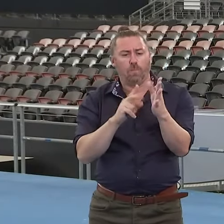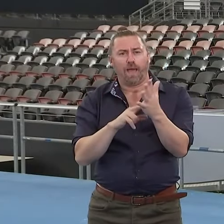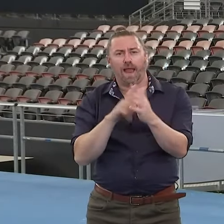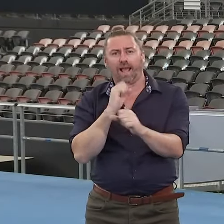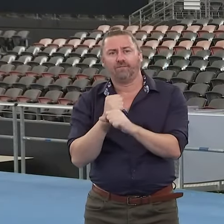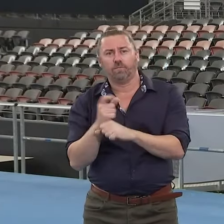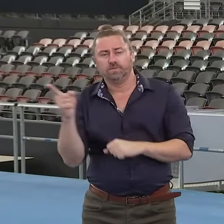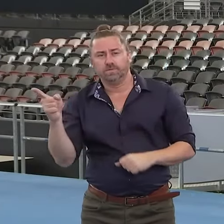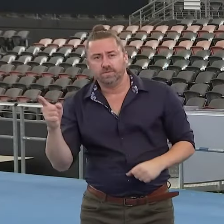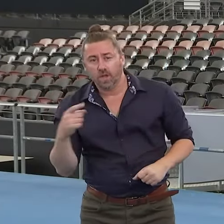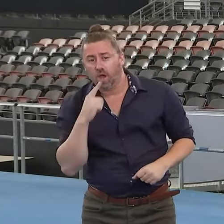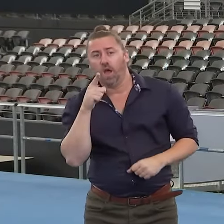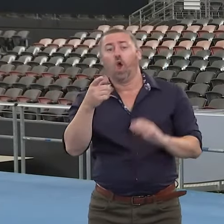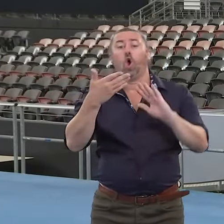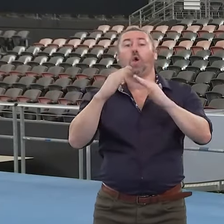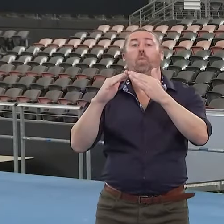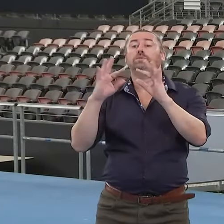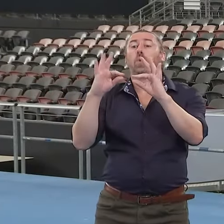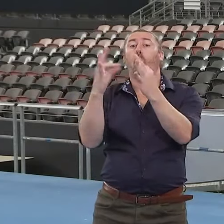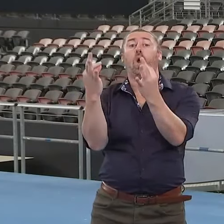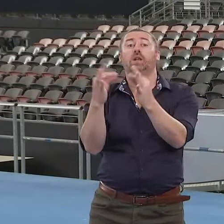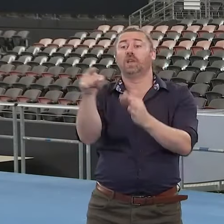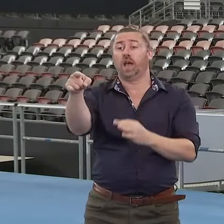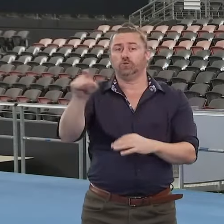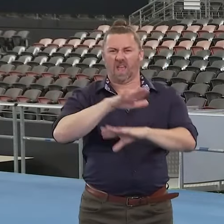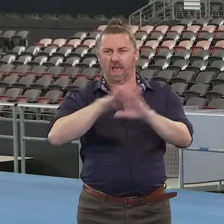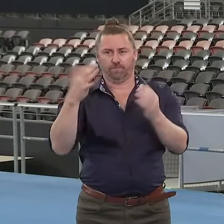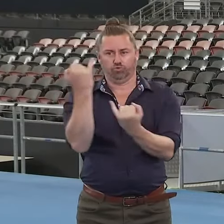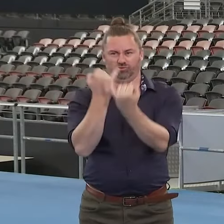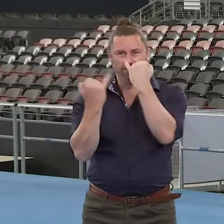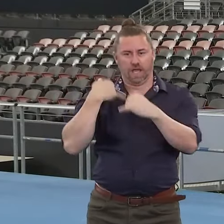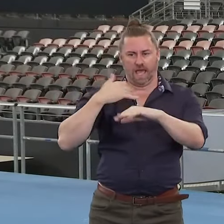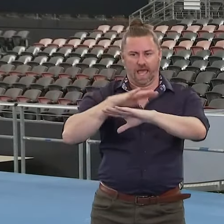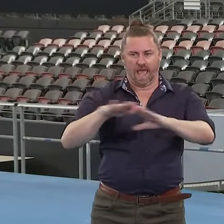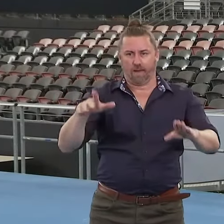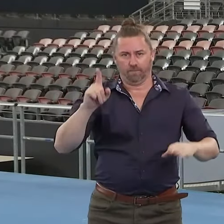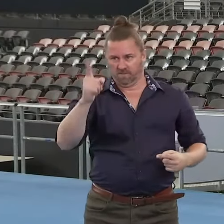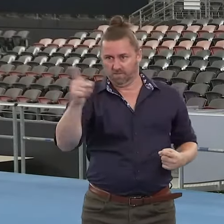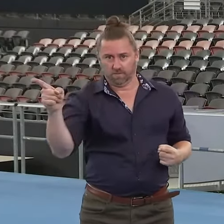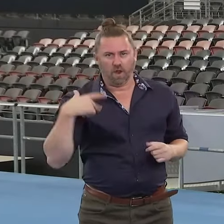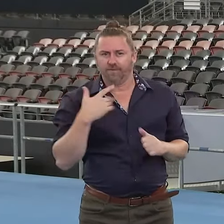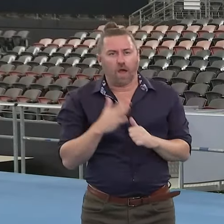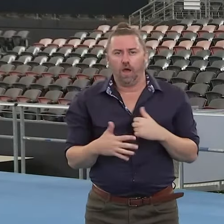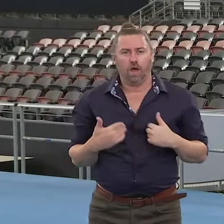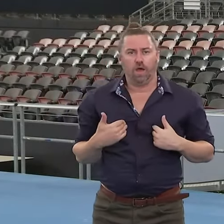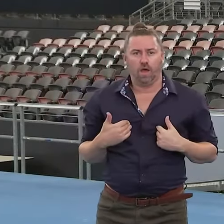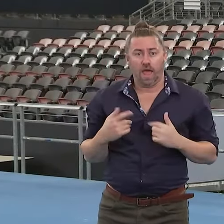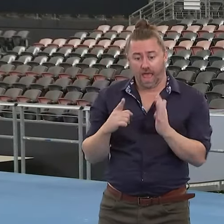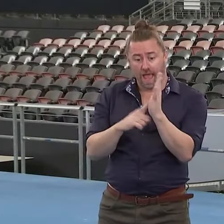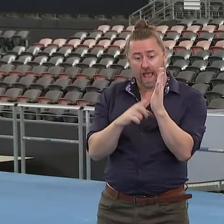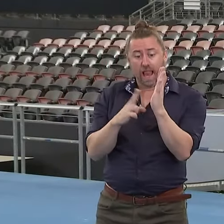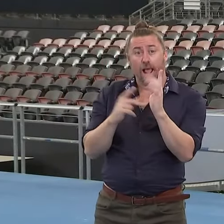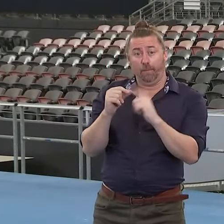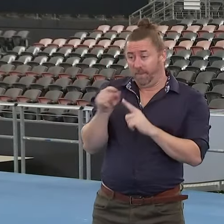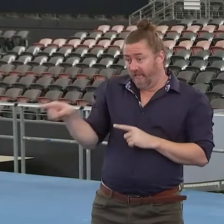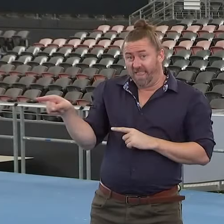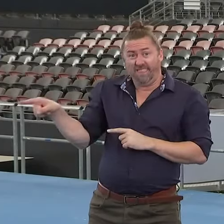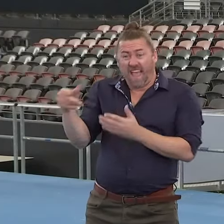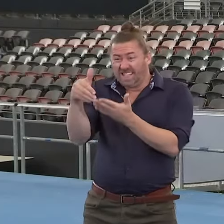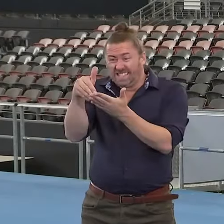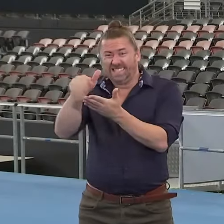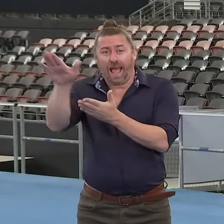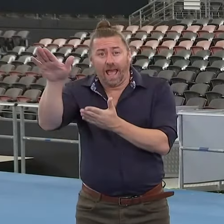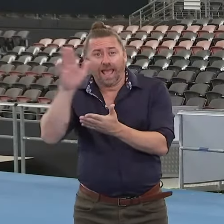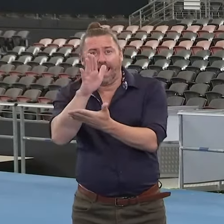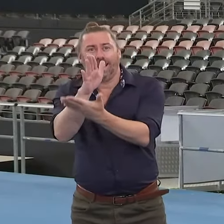that they're gagged from speaking up against the government. And my understanding is that the LNP actually sacked their integrity commissioner